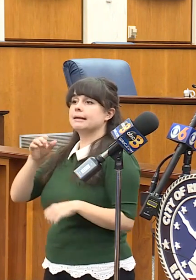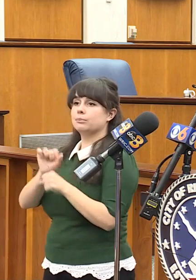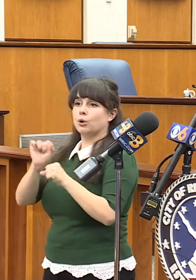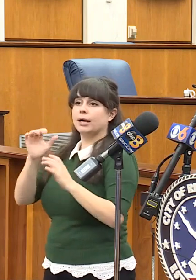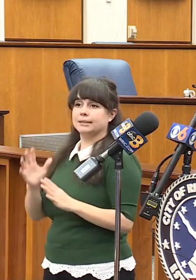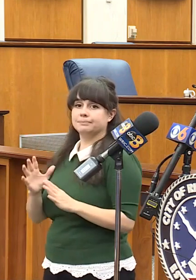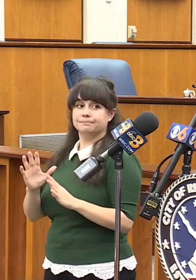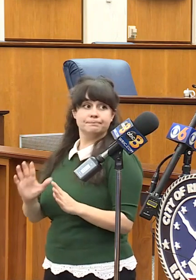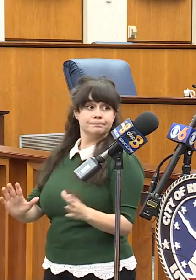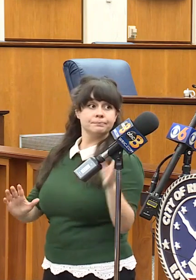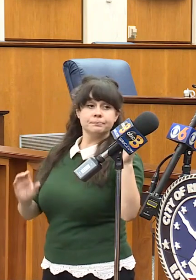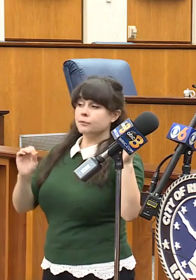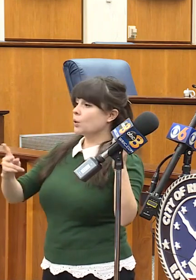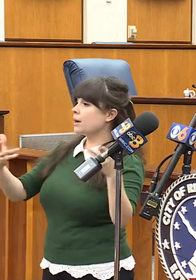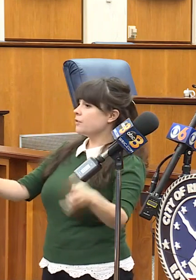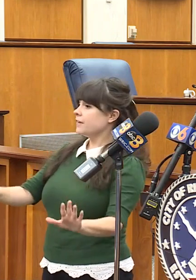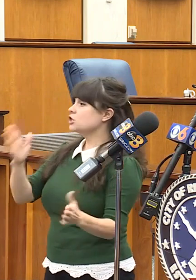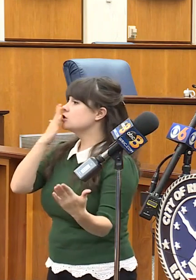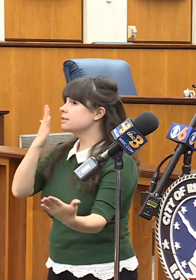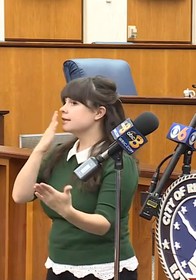OK, well thank you very much for listening at y'all coming. coming.